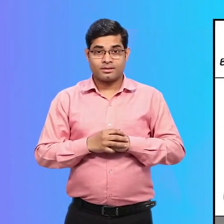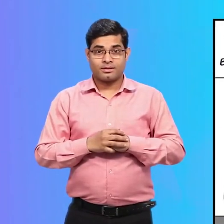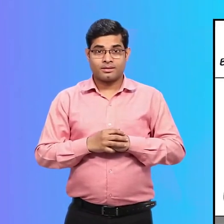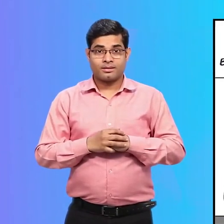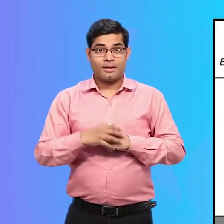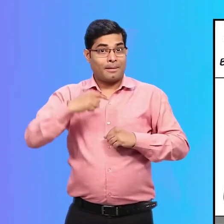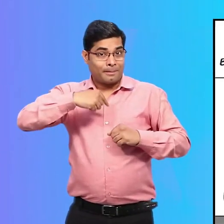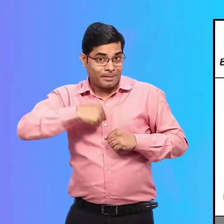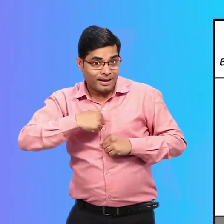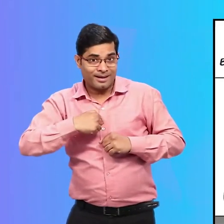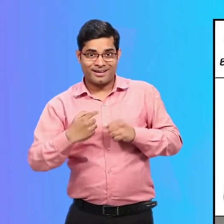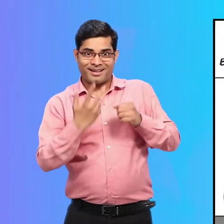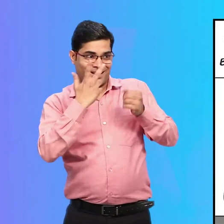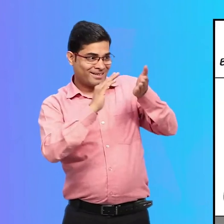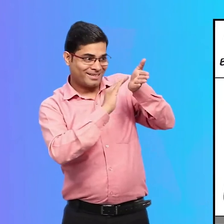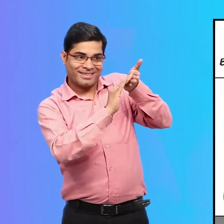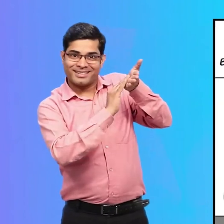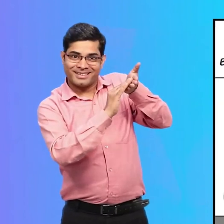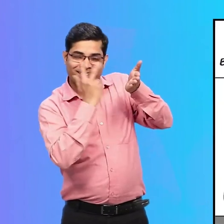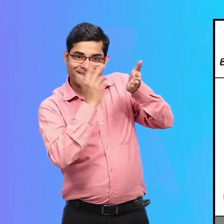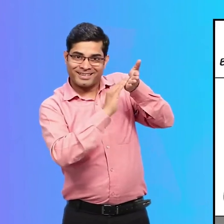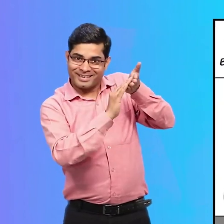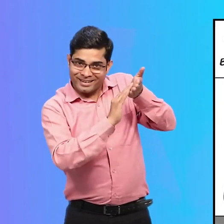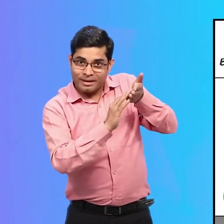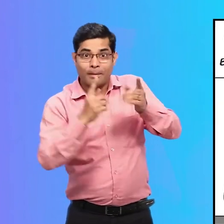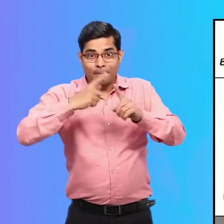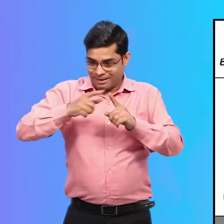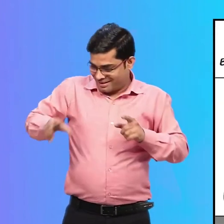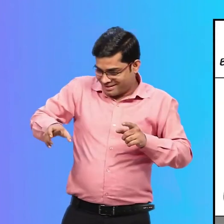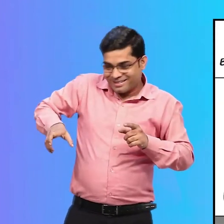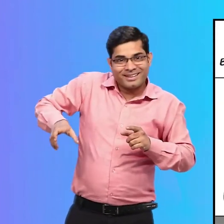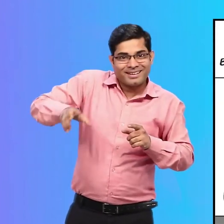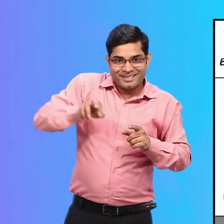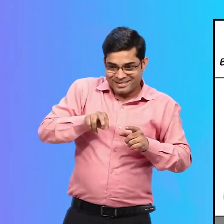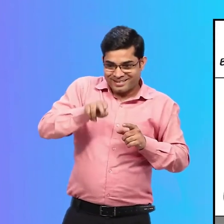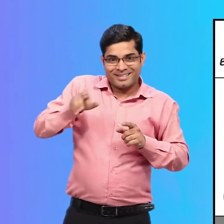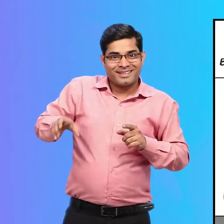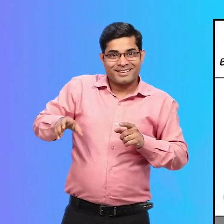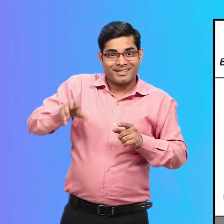I used the braille sign boards, handrails and tactile parts.